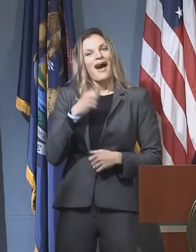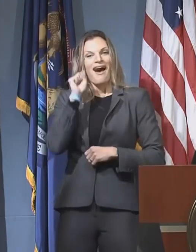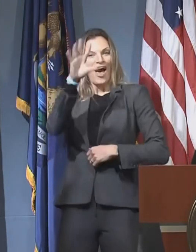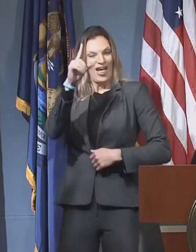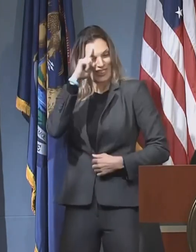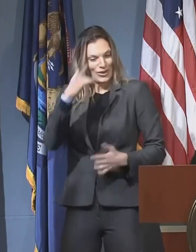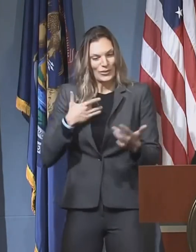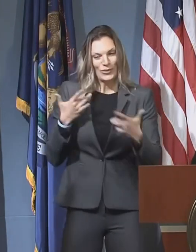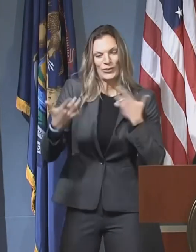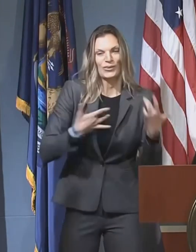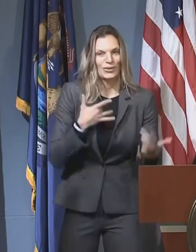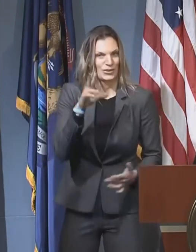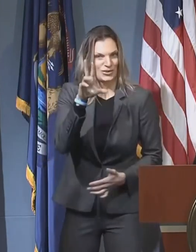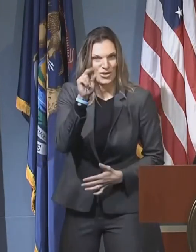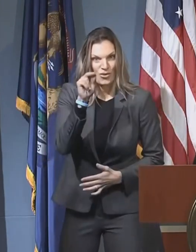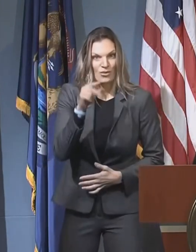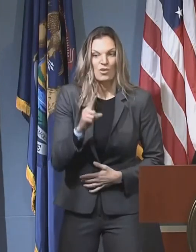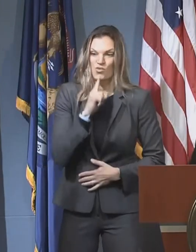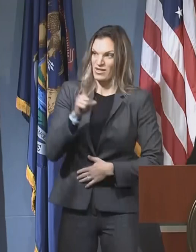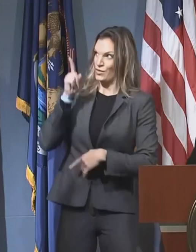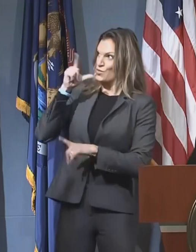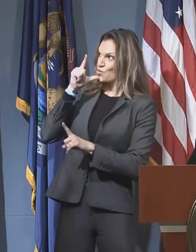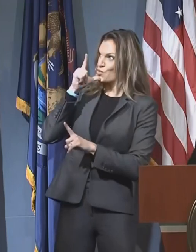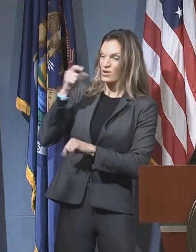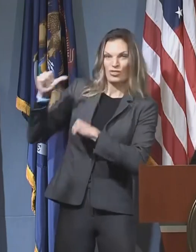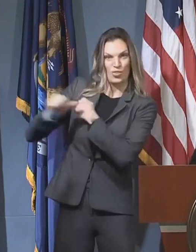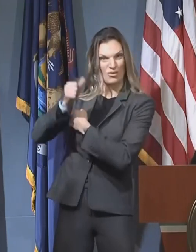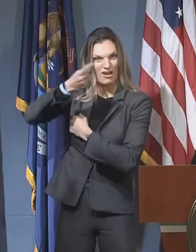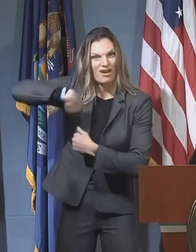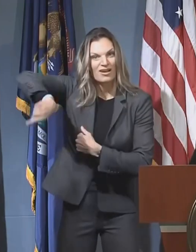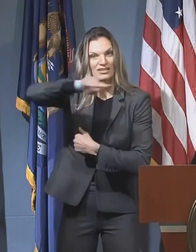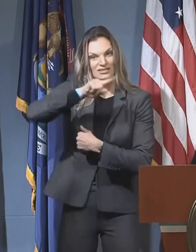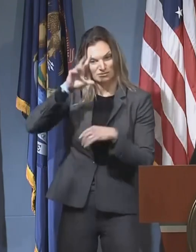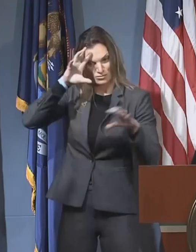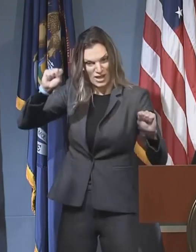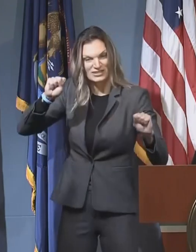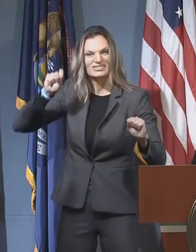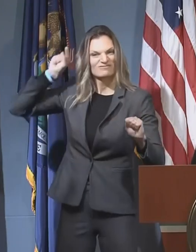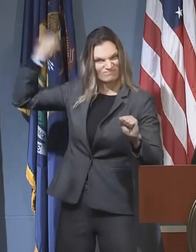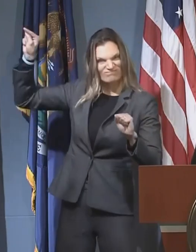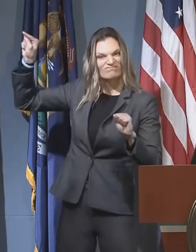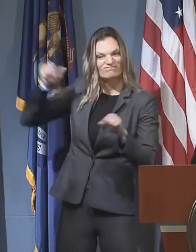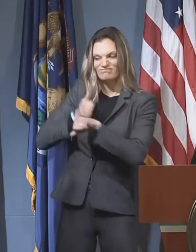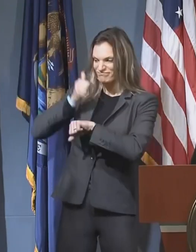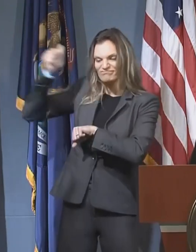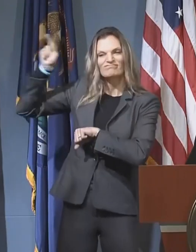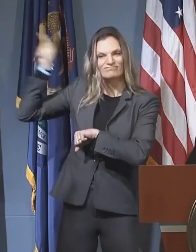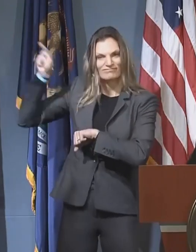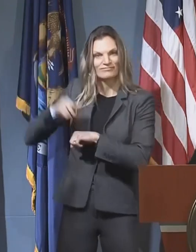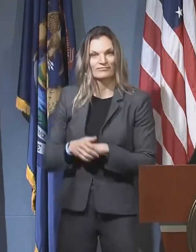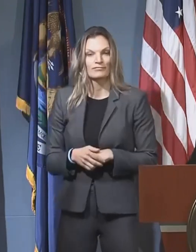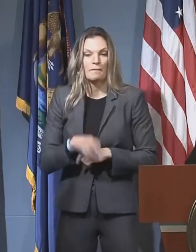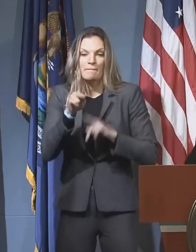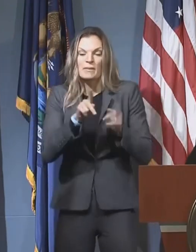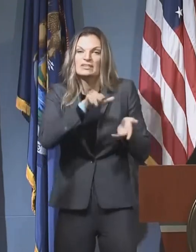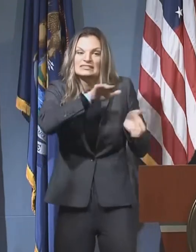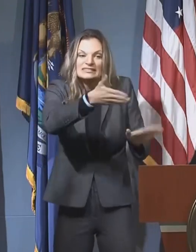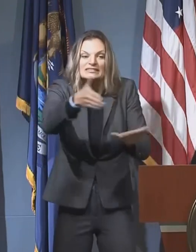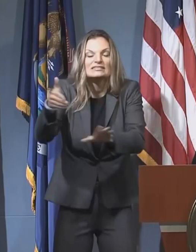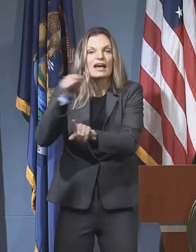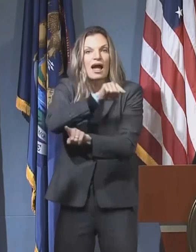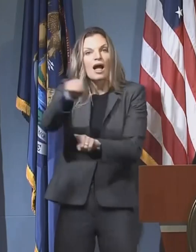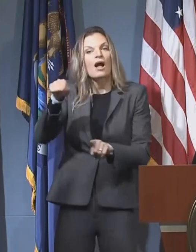that. But the fact of the matter is, there's been so much more loss of life because we haven't had accurate,